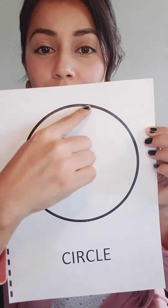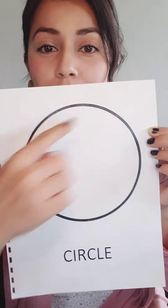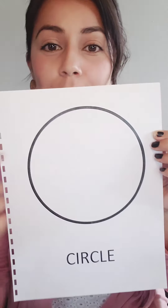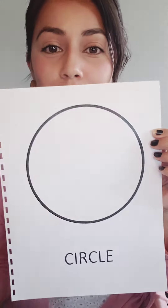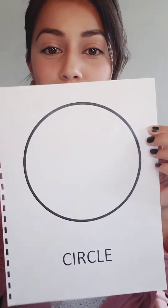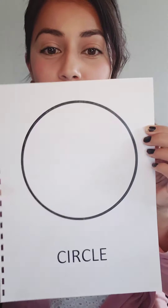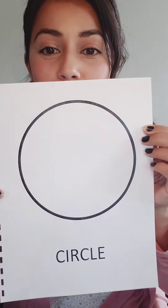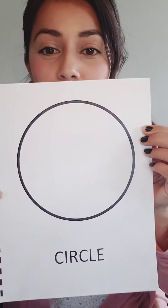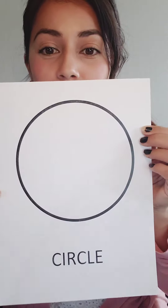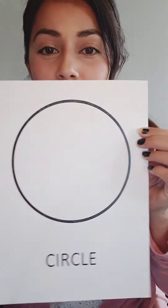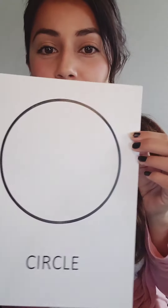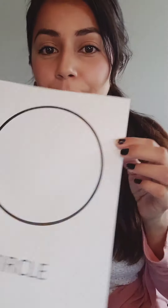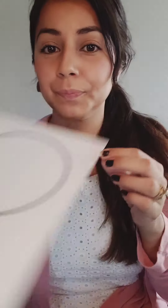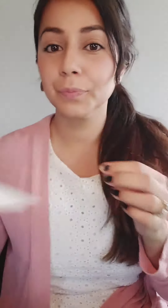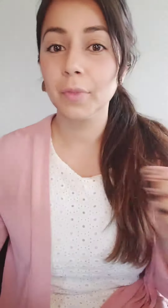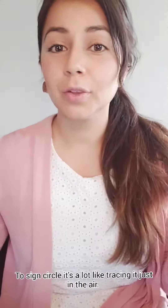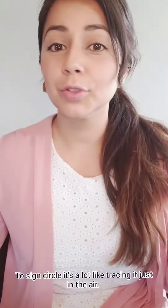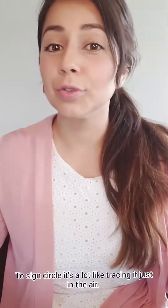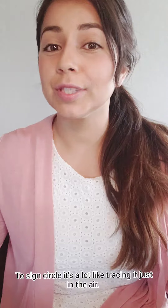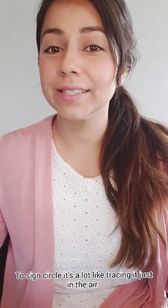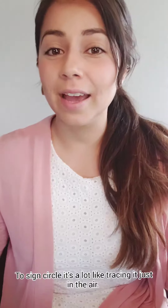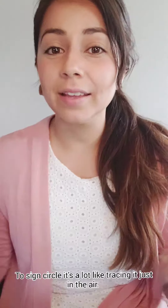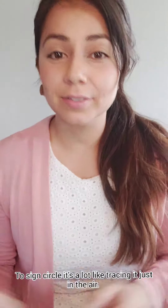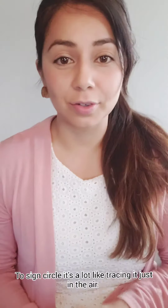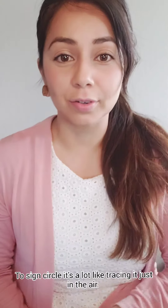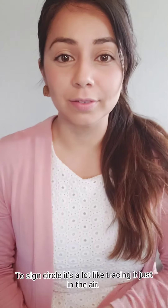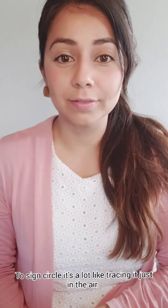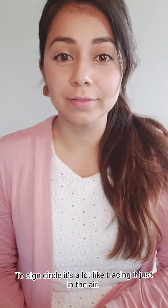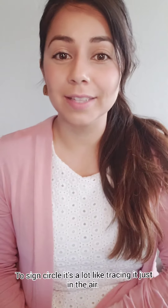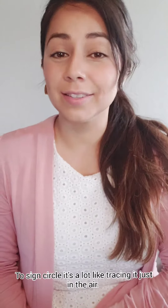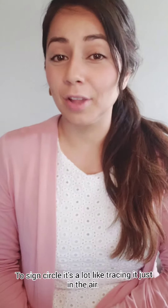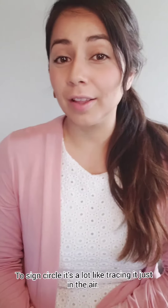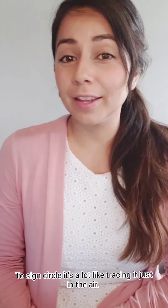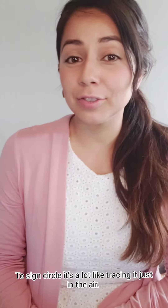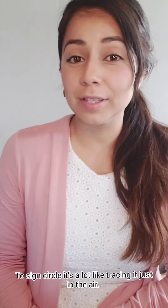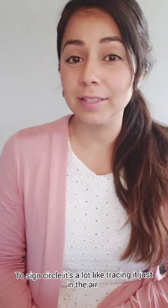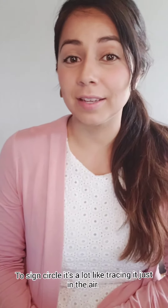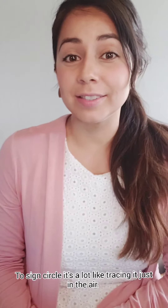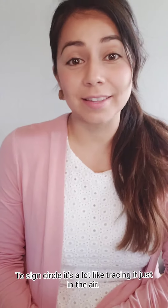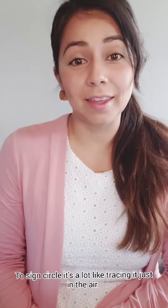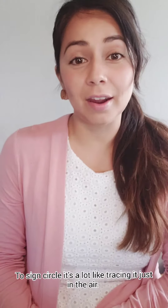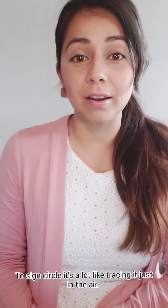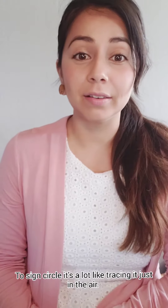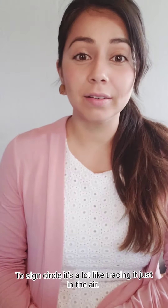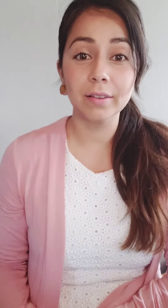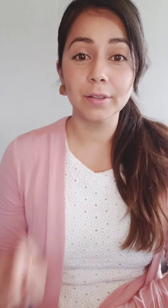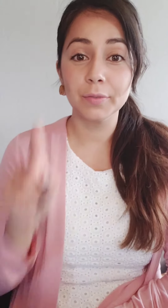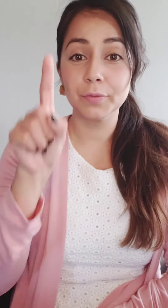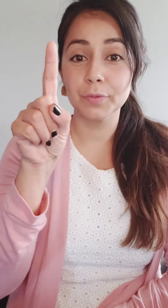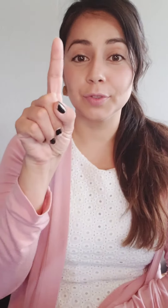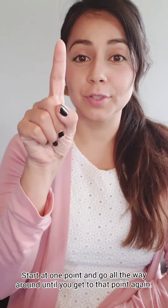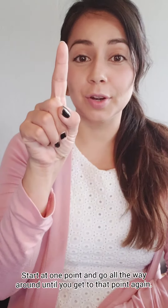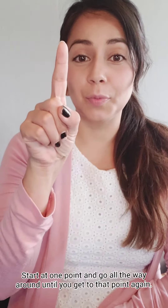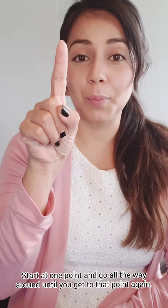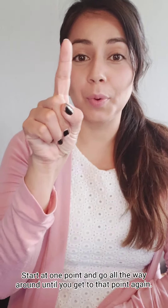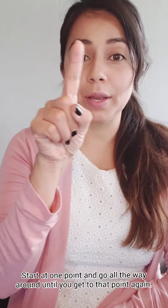So to sign circle it's a lot like tracing it just in the air. Start in one point,